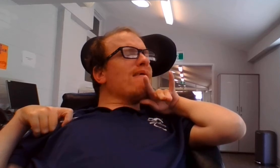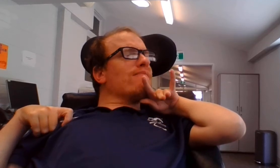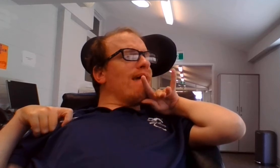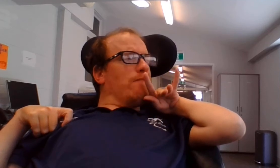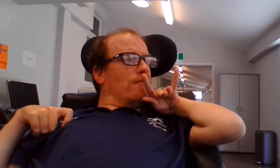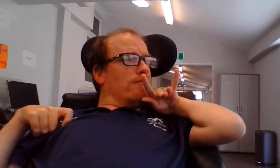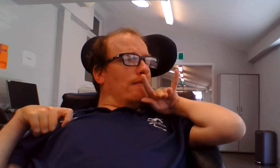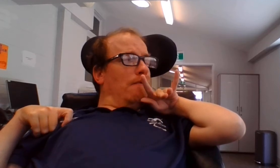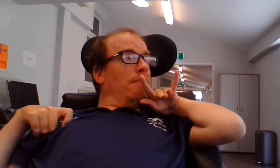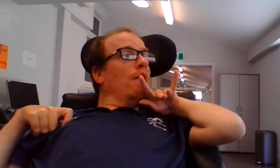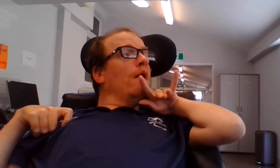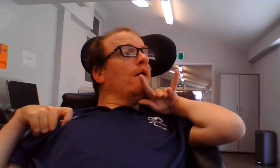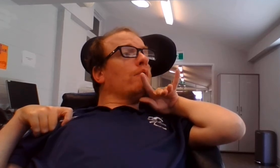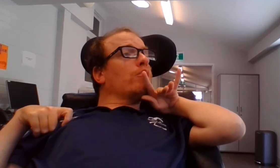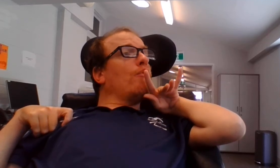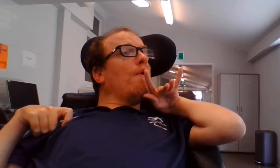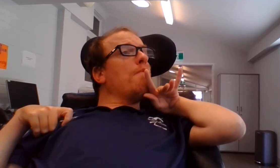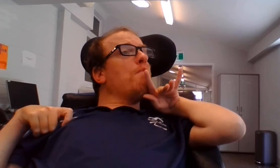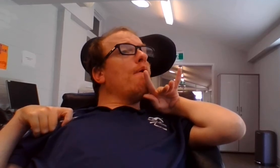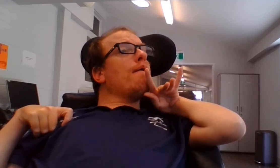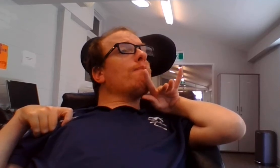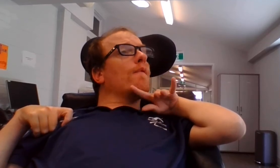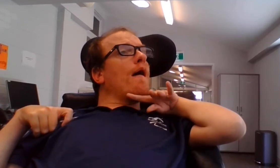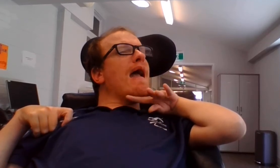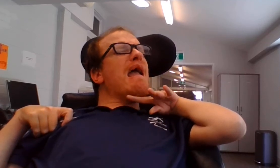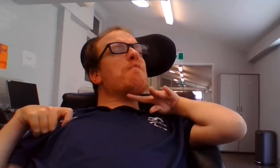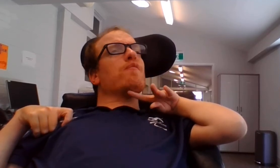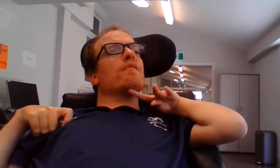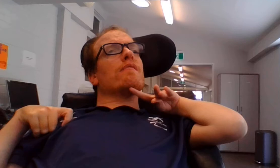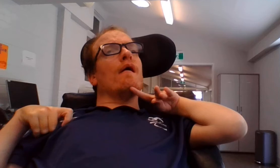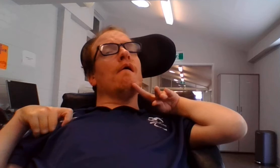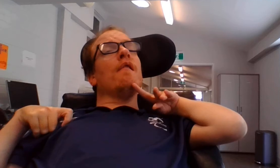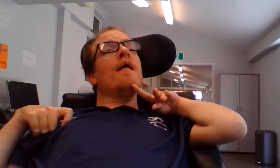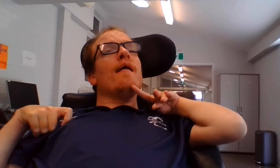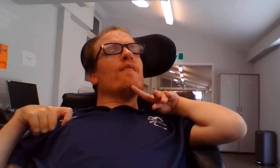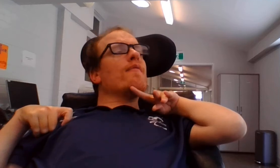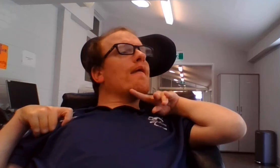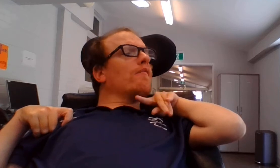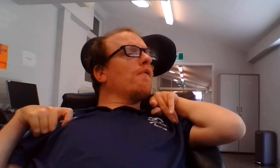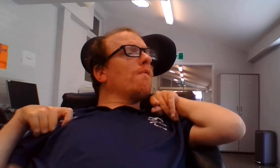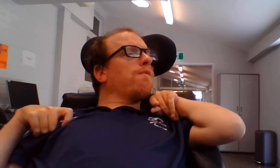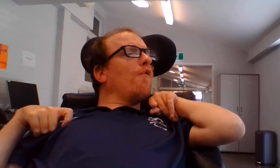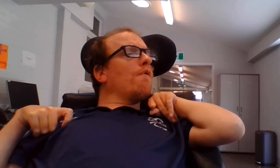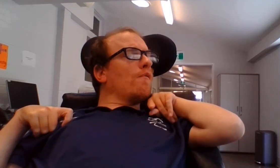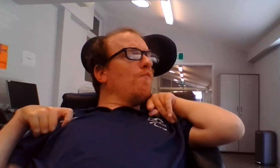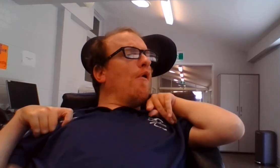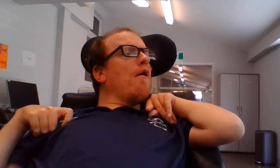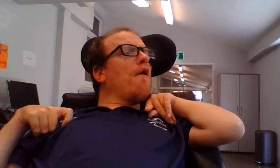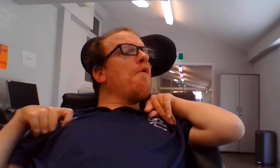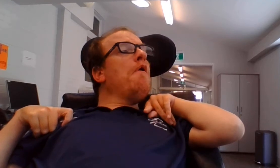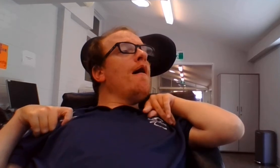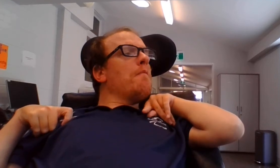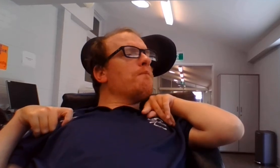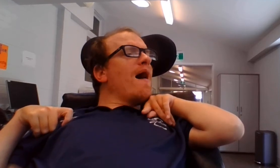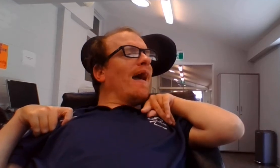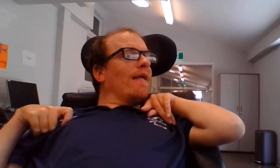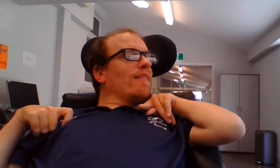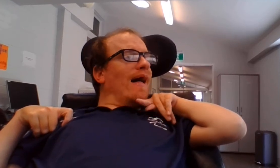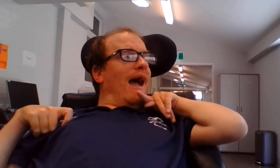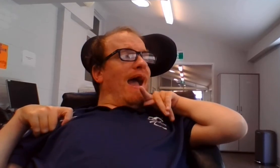this episode, join me for episode 64 tomorrow, back at the